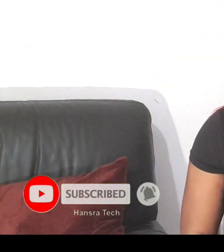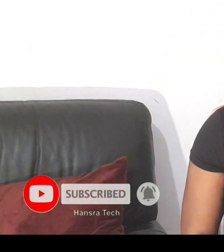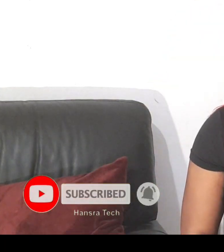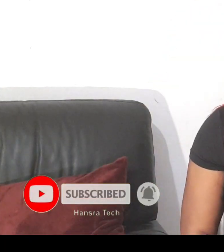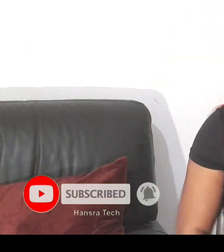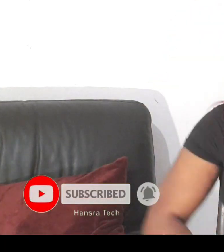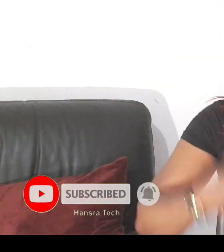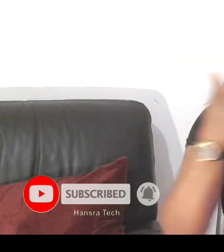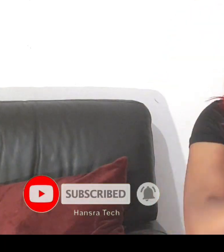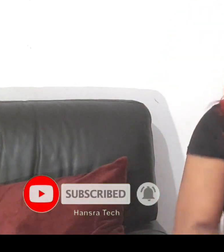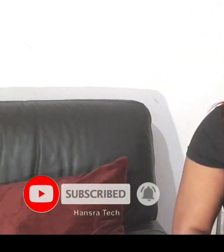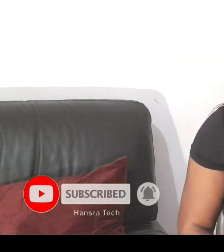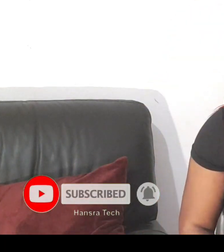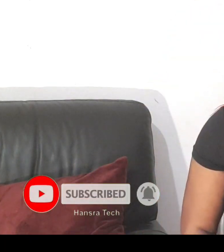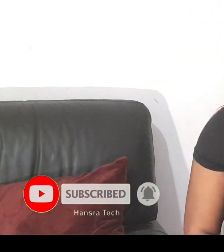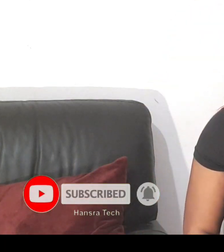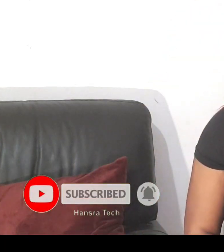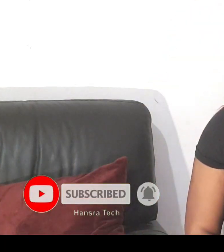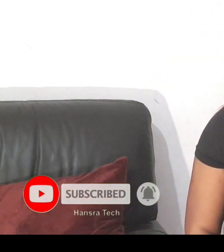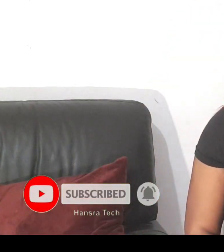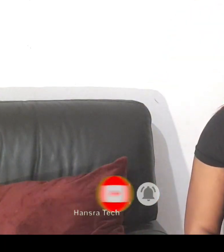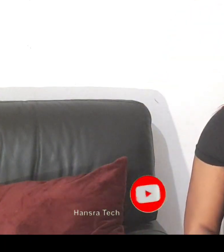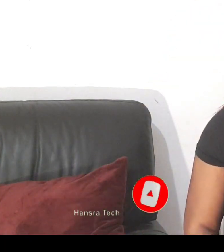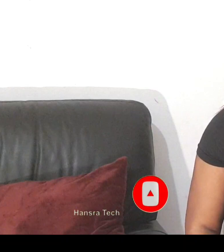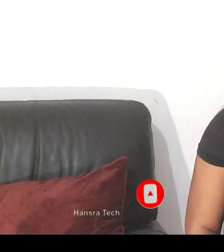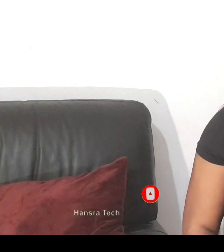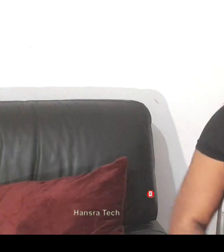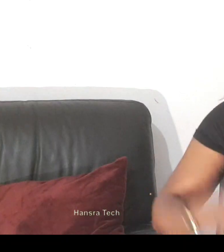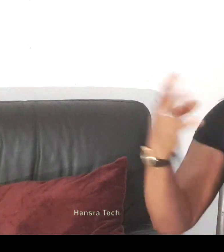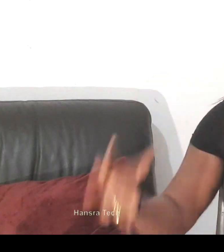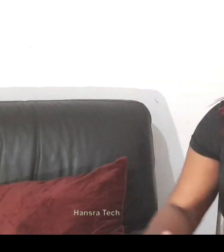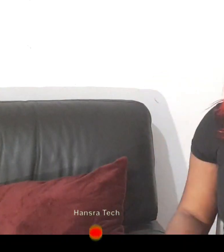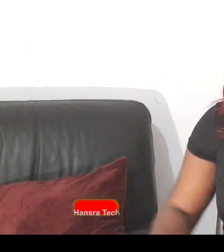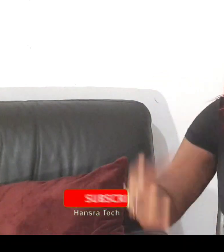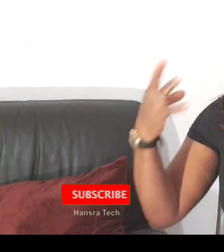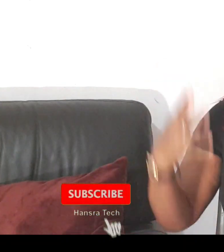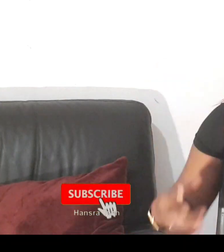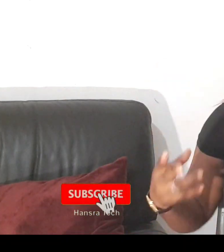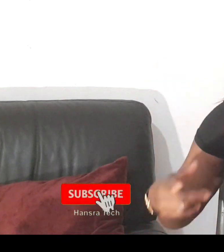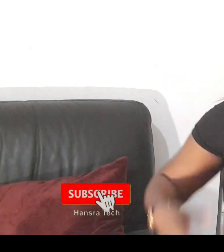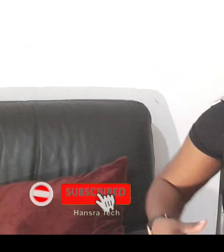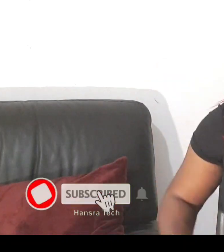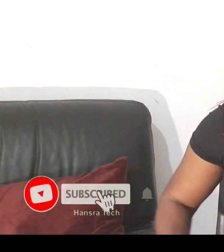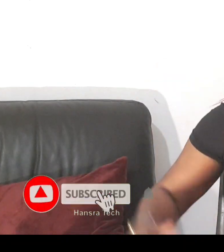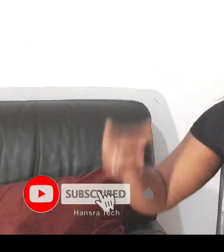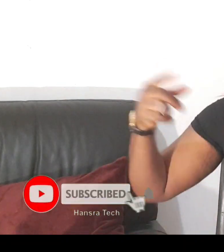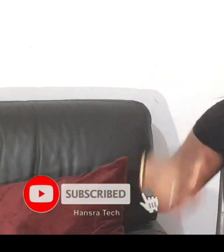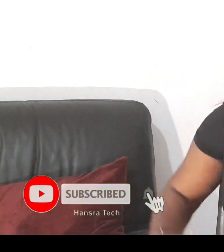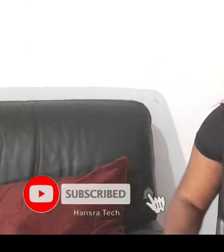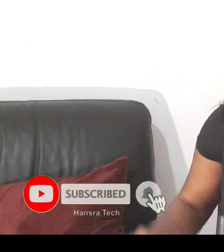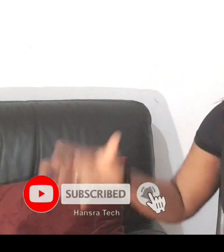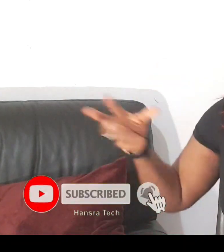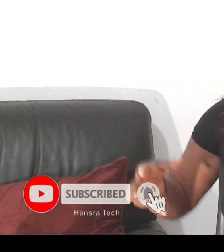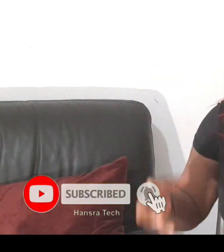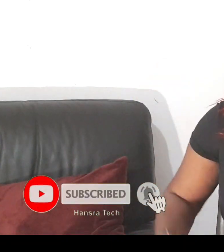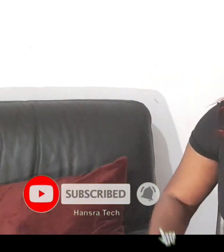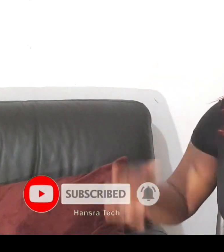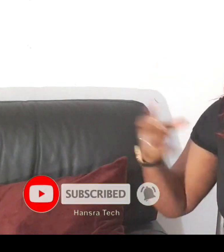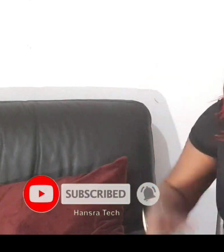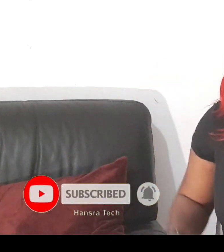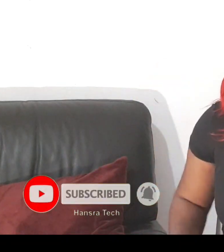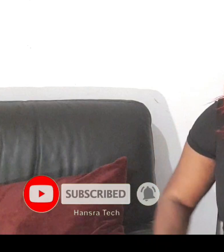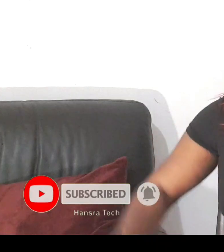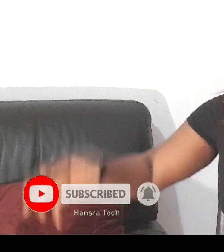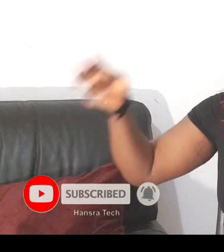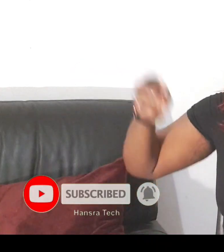home what's about them okay just see the way the minister of education in ghana is trying